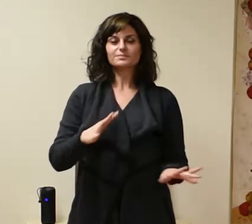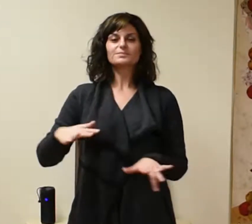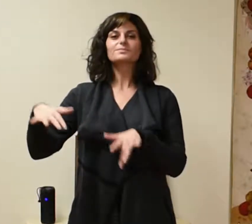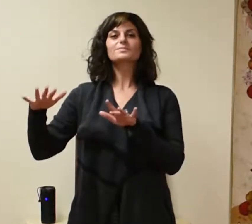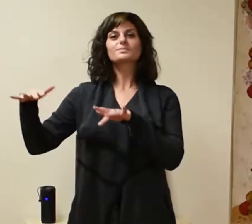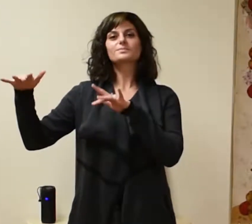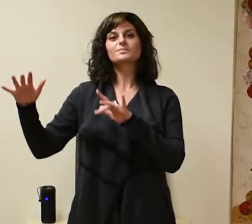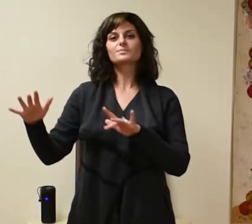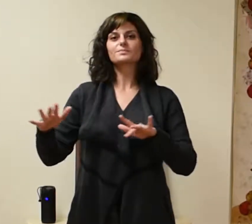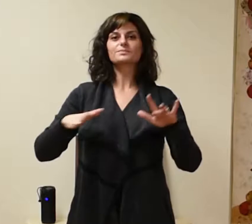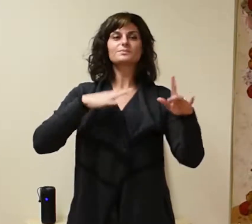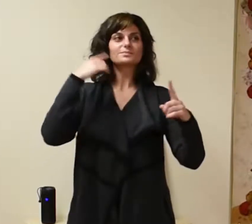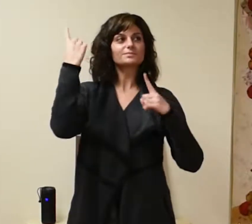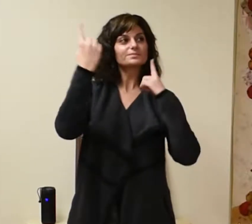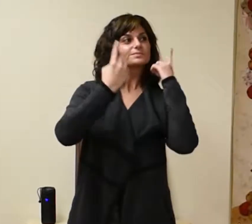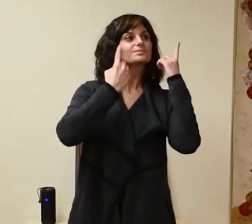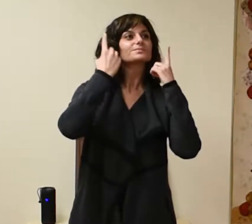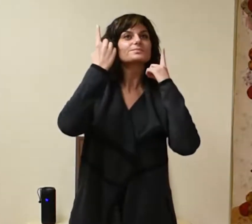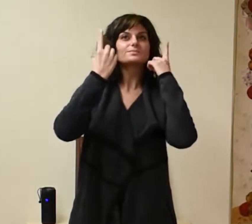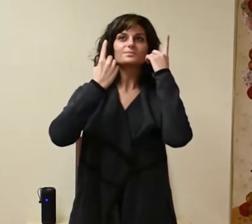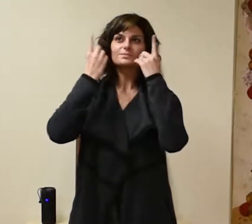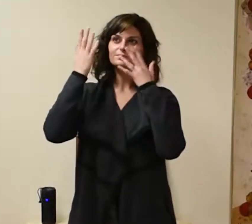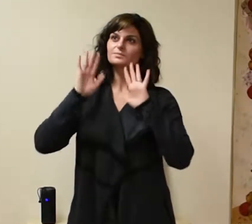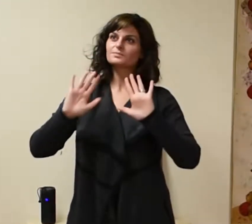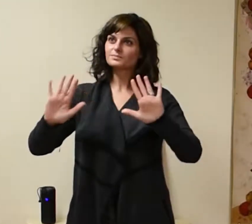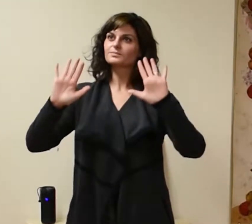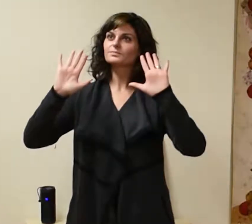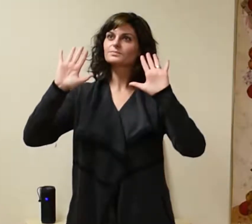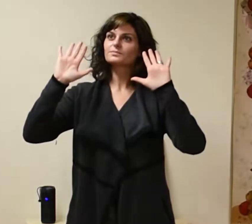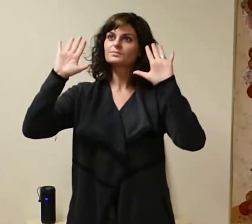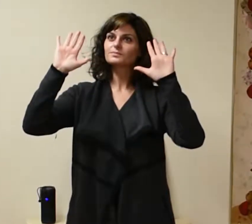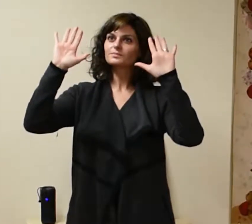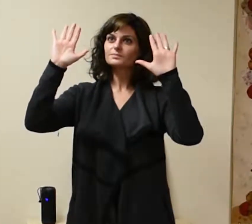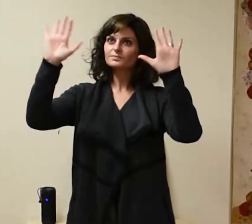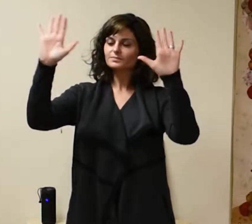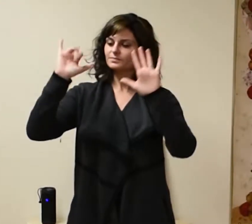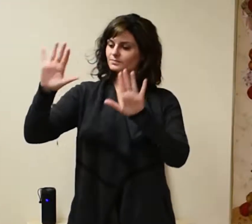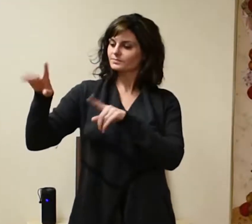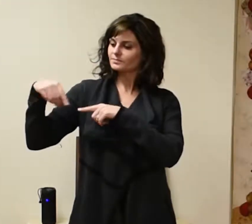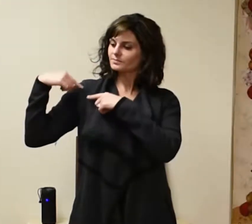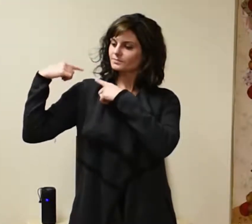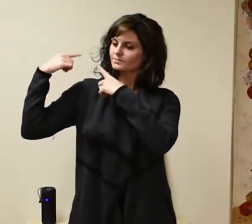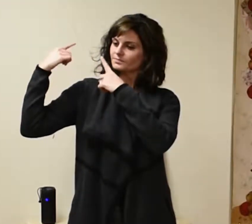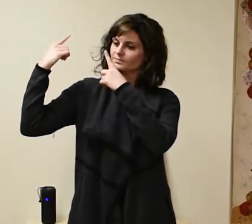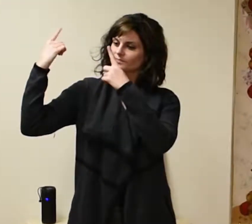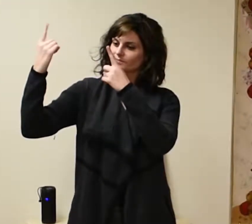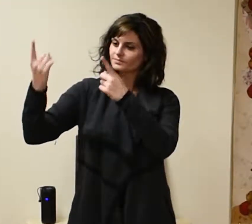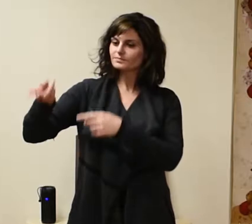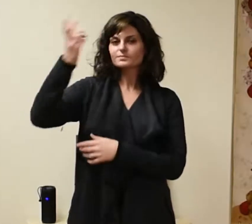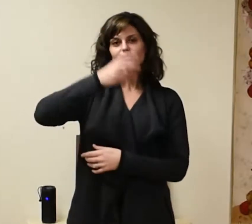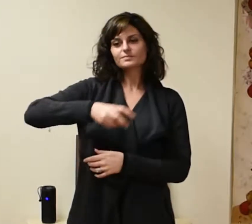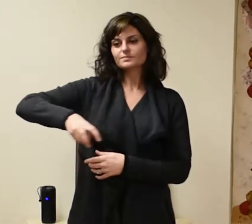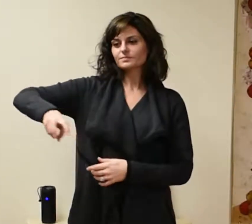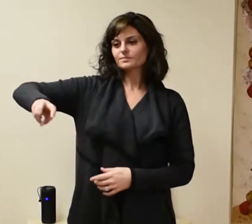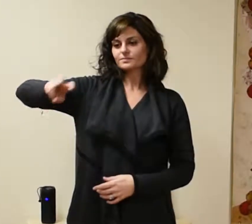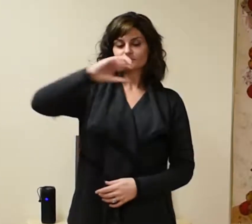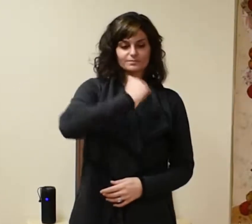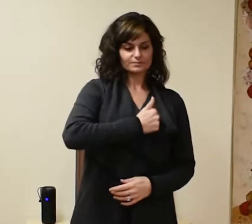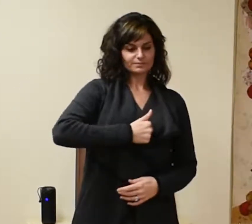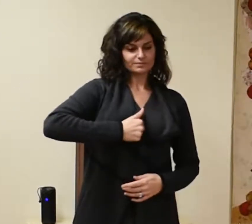Wonderful has been the journey Regrets there are none